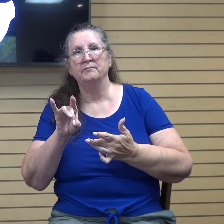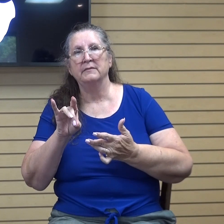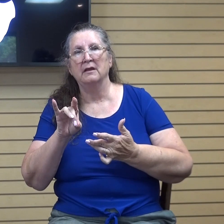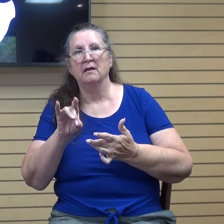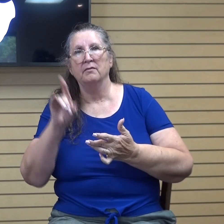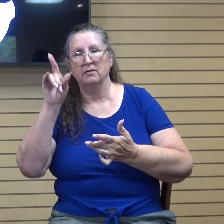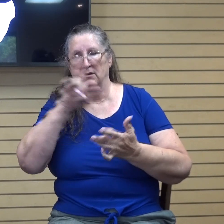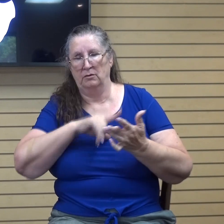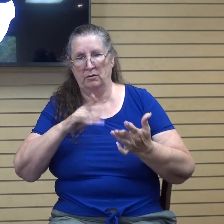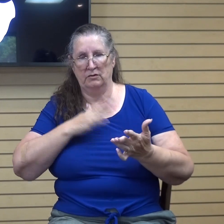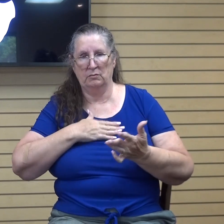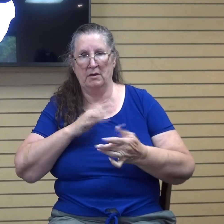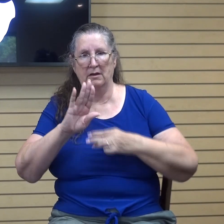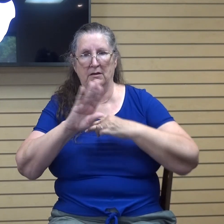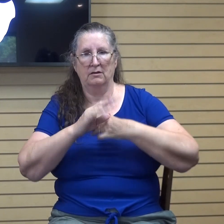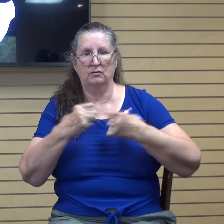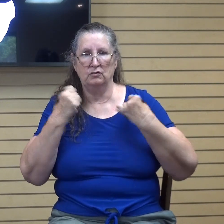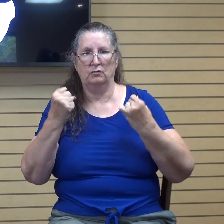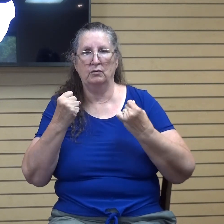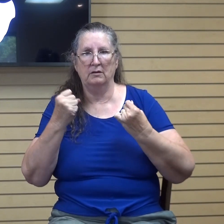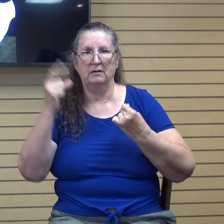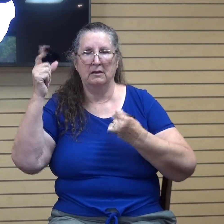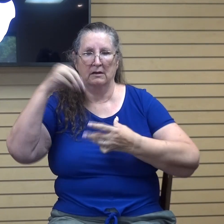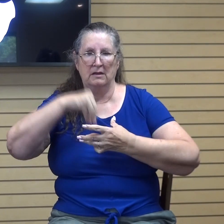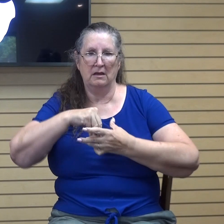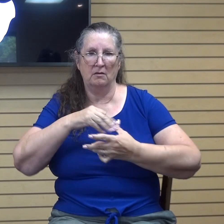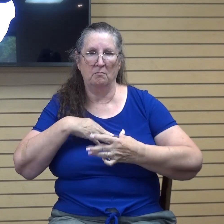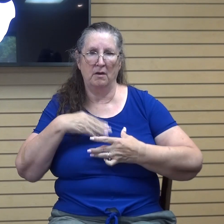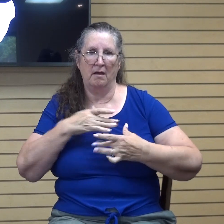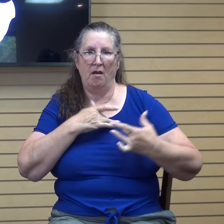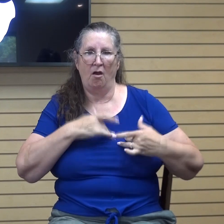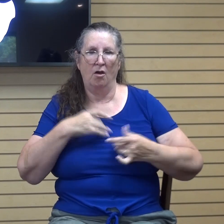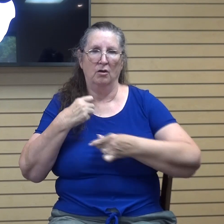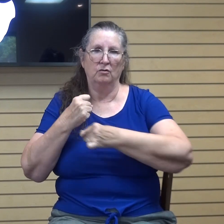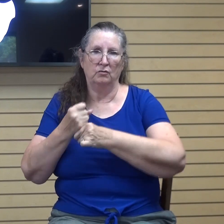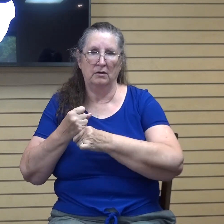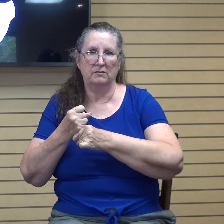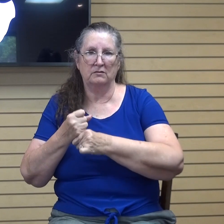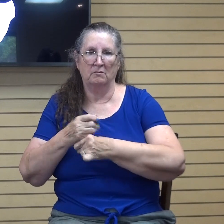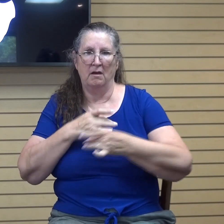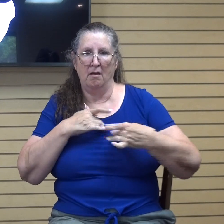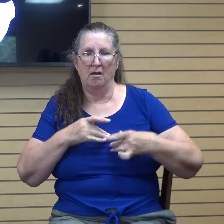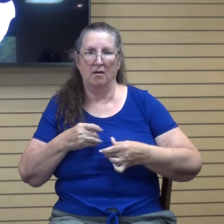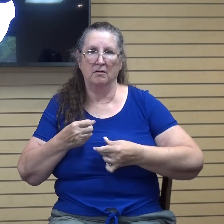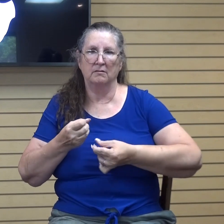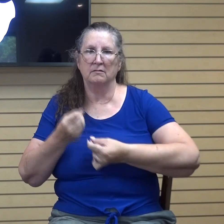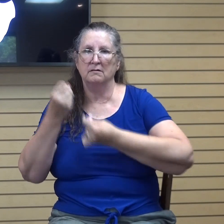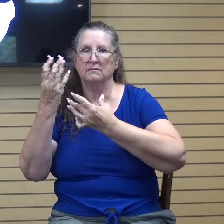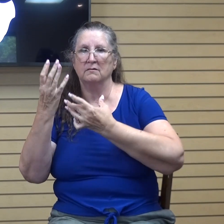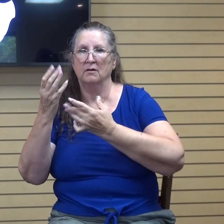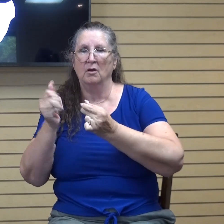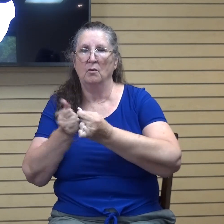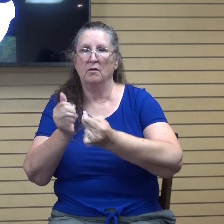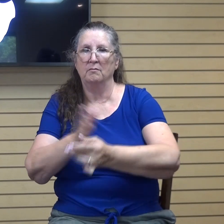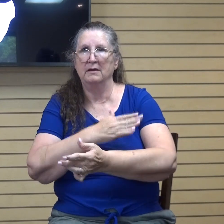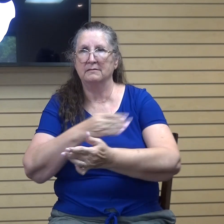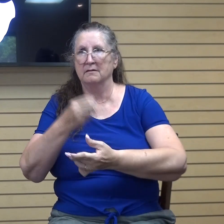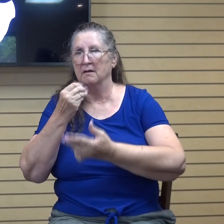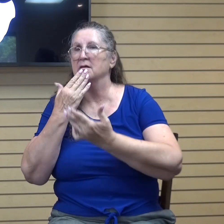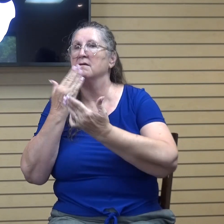Him my heart trusts, and I am helped. My heart exalts, and with my song I give thanks to Him. The Lord is the strength of His people.